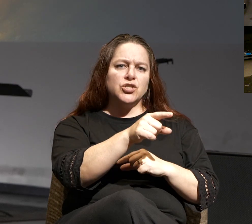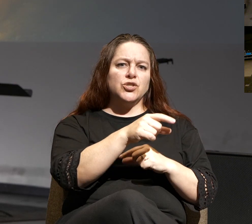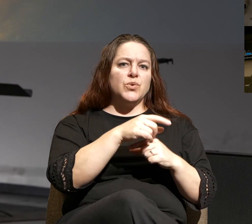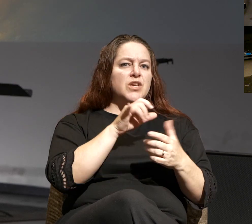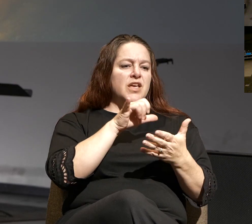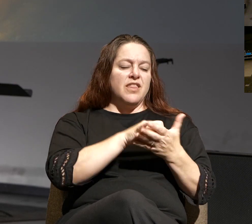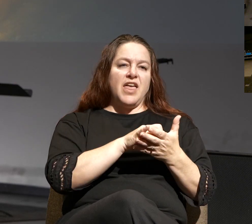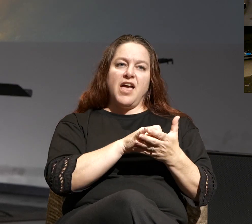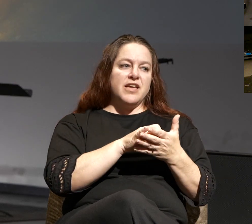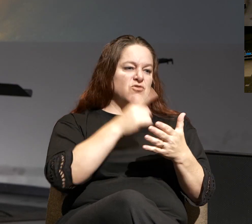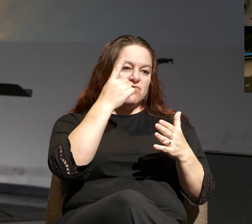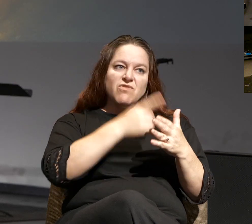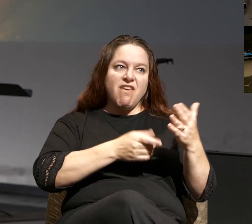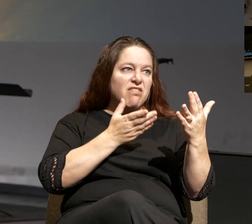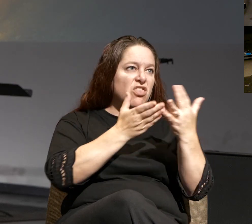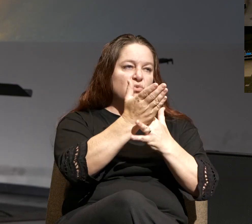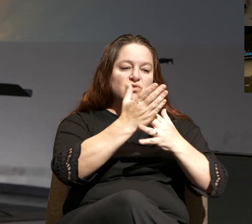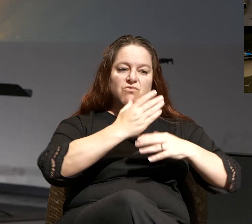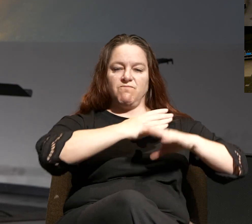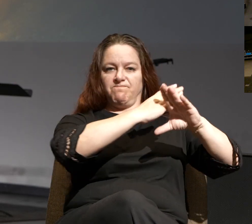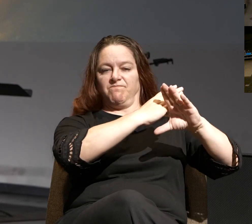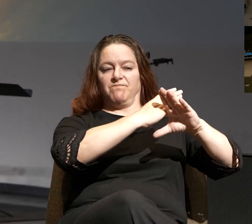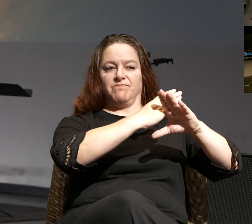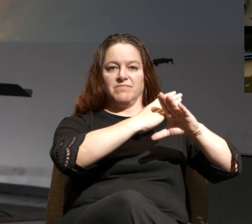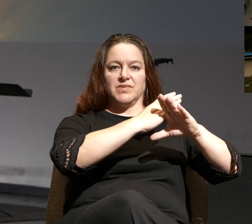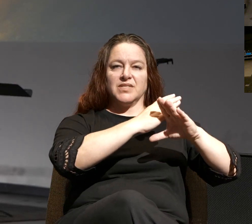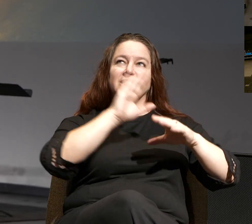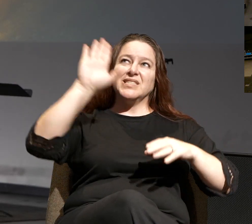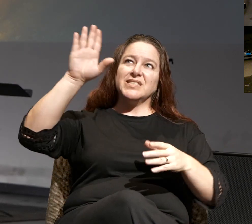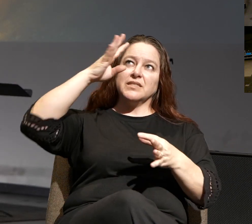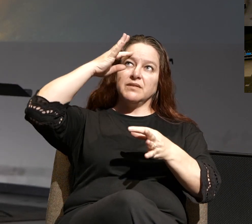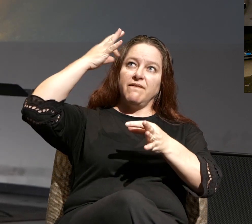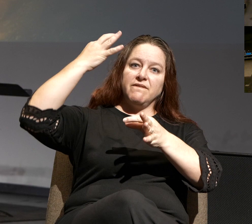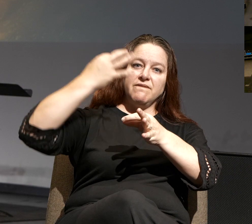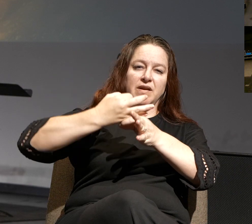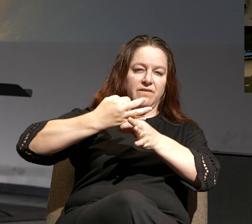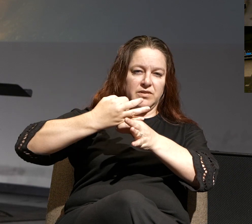this impenetrable fortress of his faithfulness.